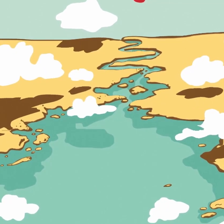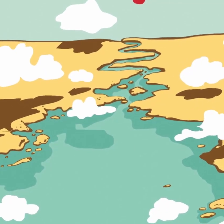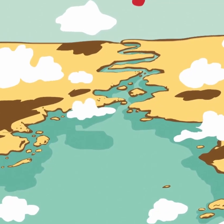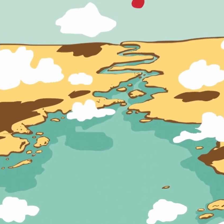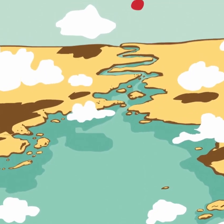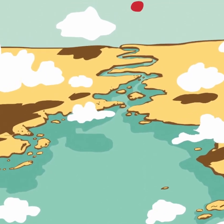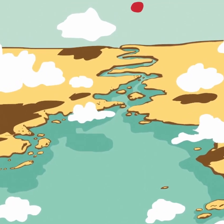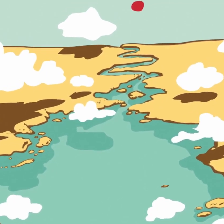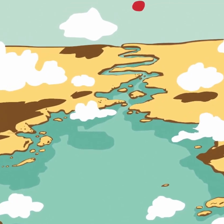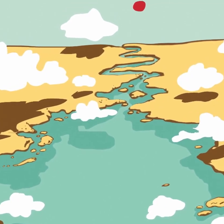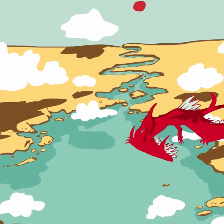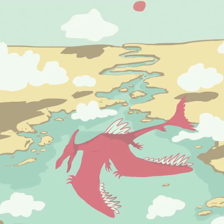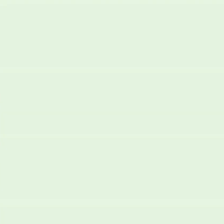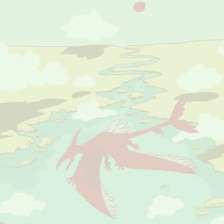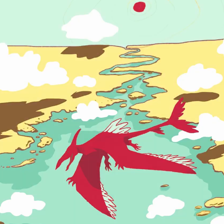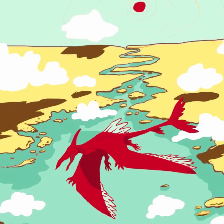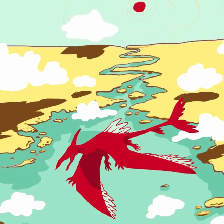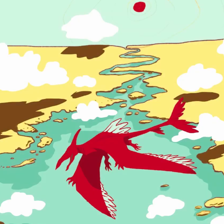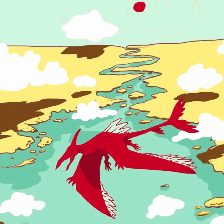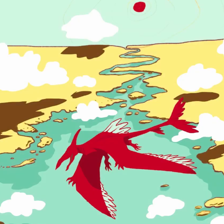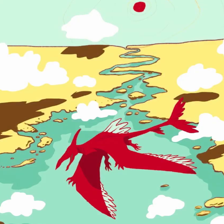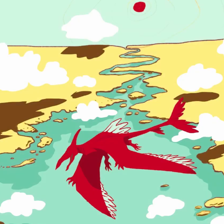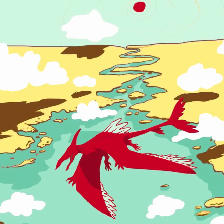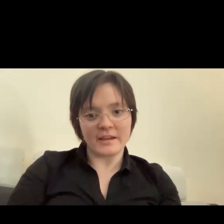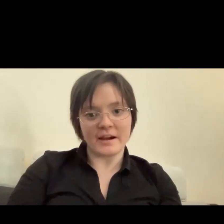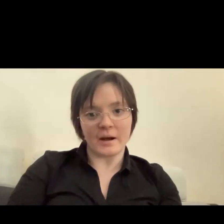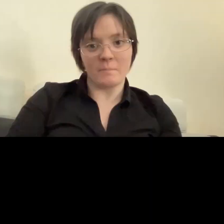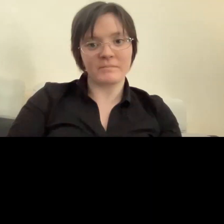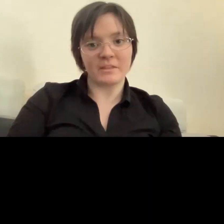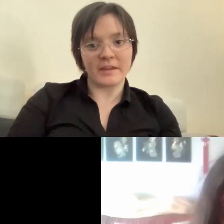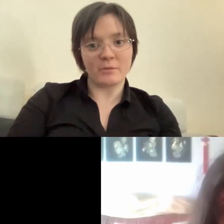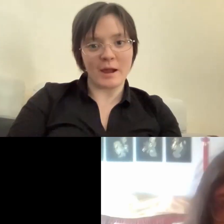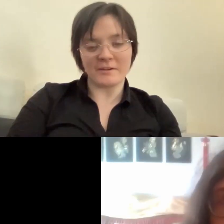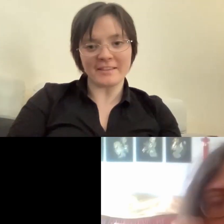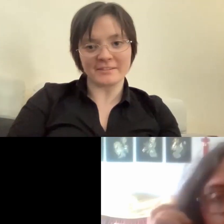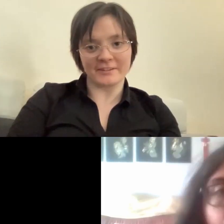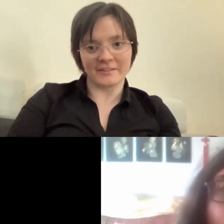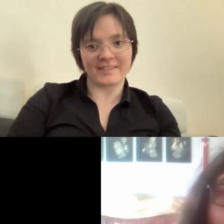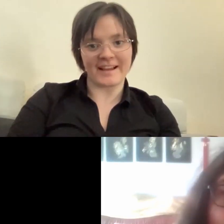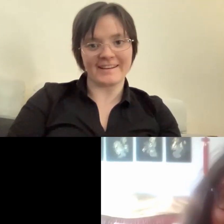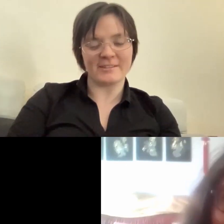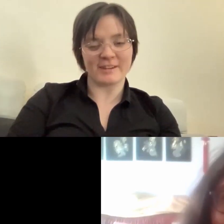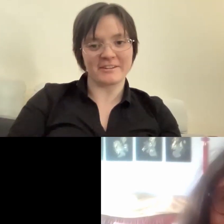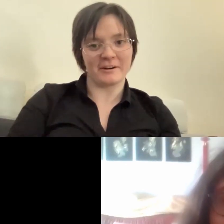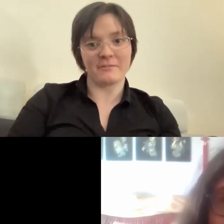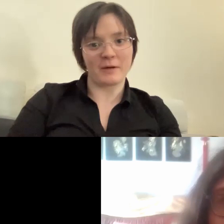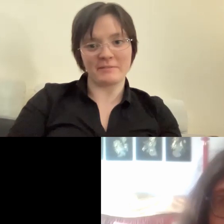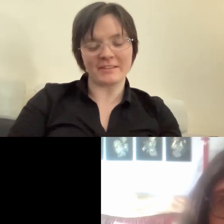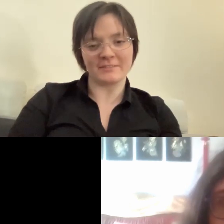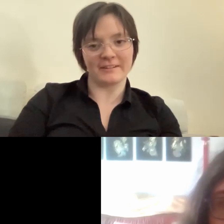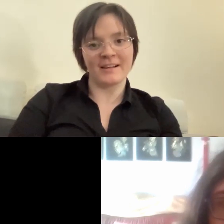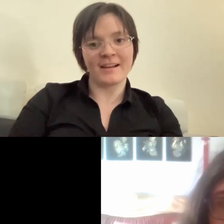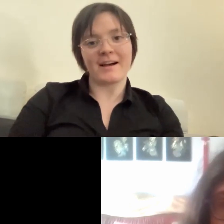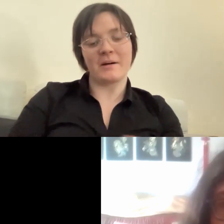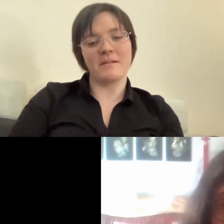Hello everyone and welcome to the the Wayward Festival, the second iteration of the